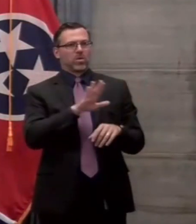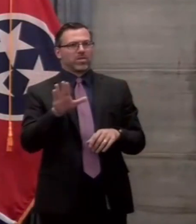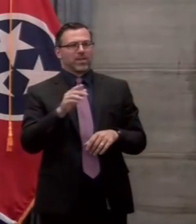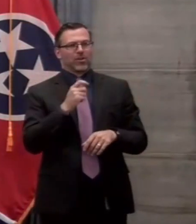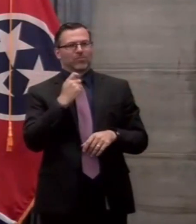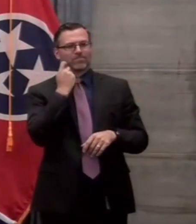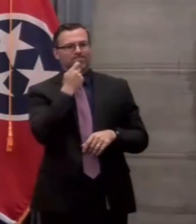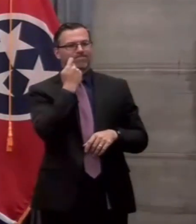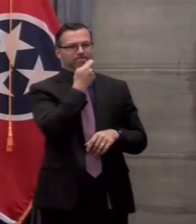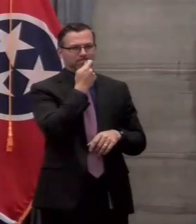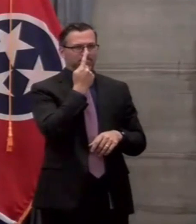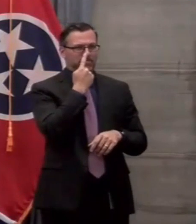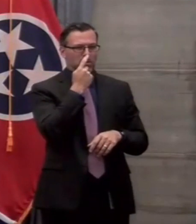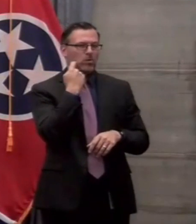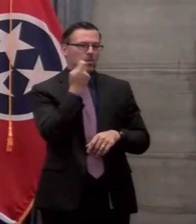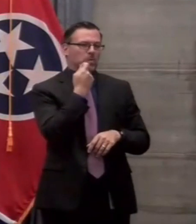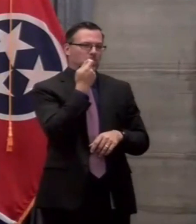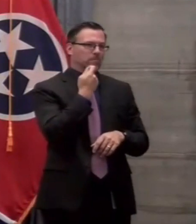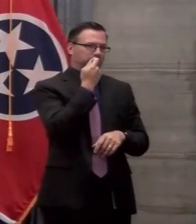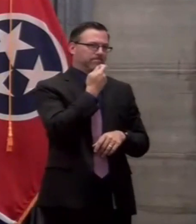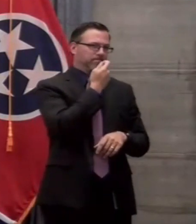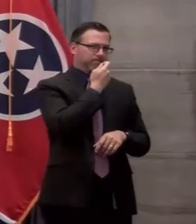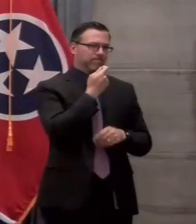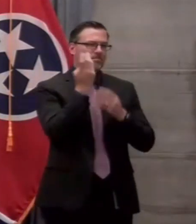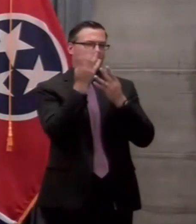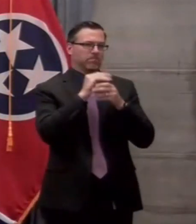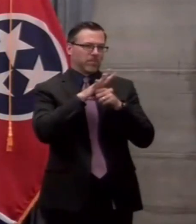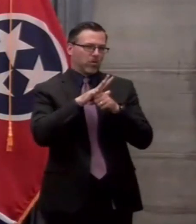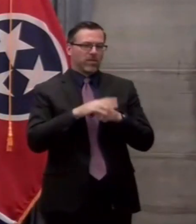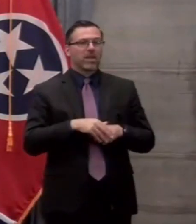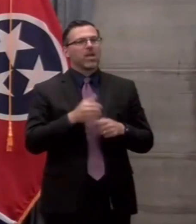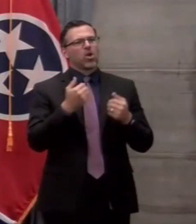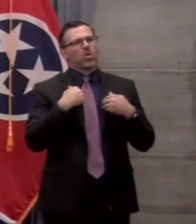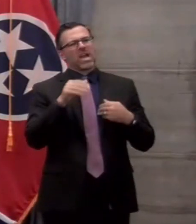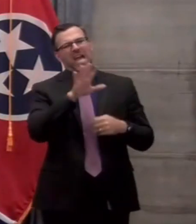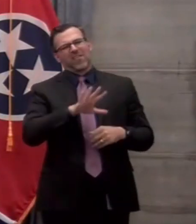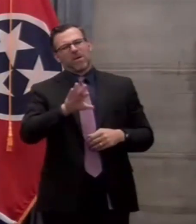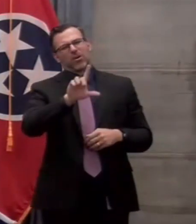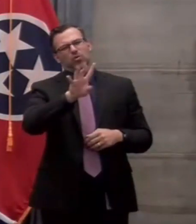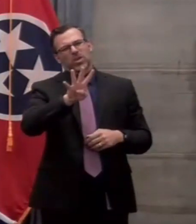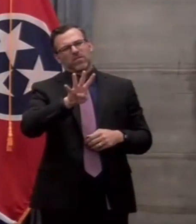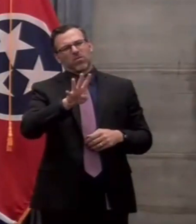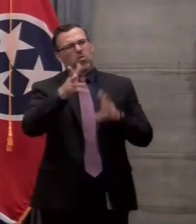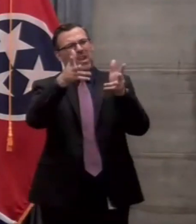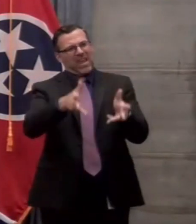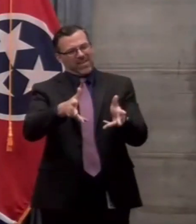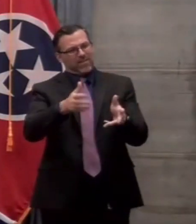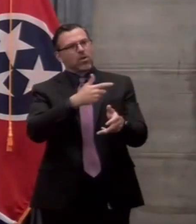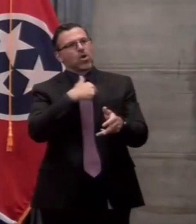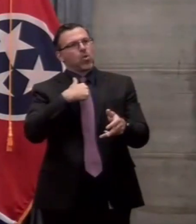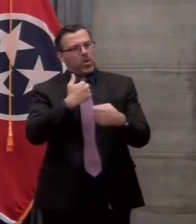residents and staff. For the remaining couple of dozen, we're working with them to ensure their compliance before the deadline.